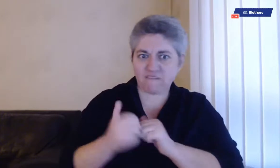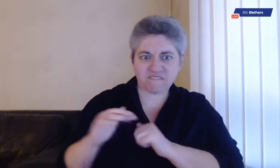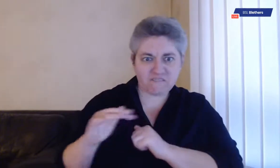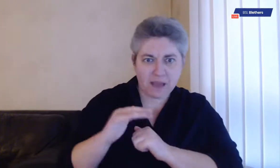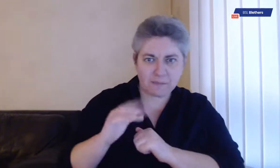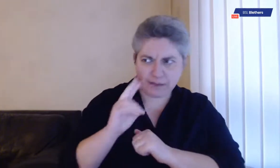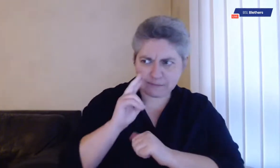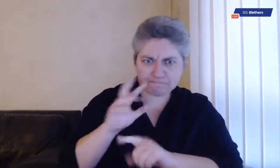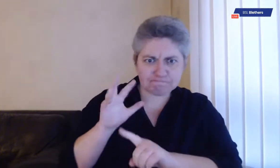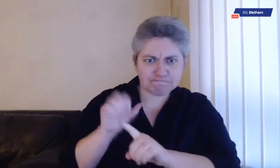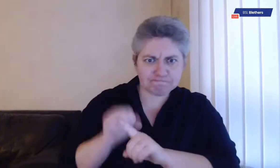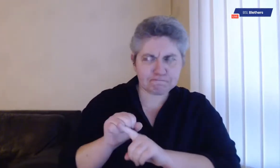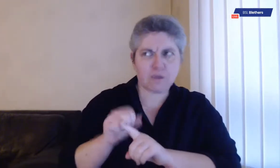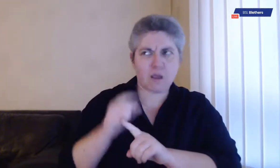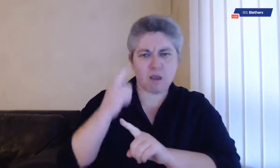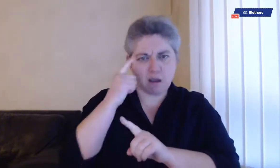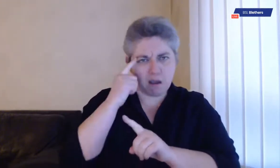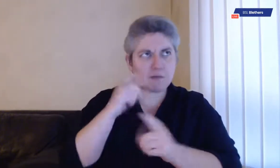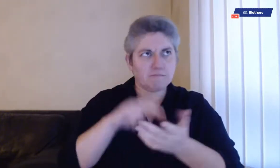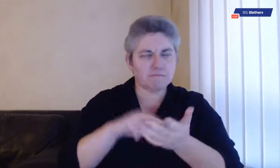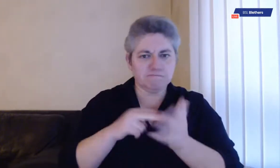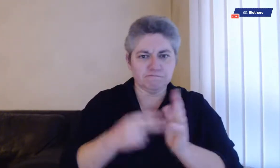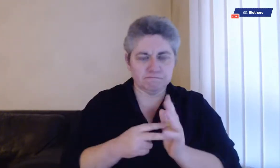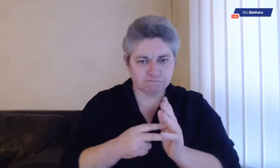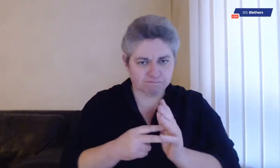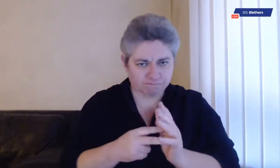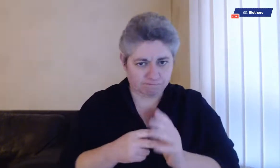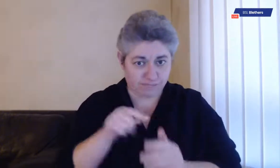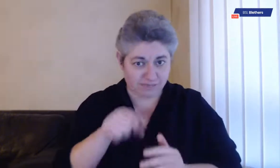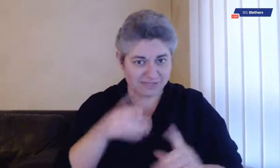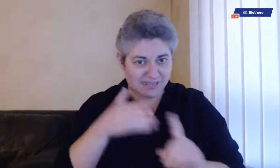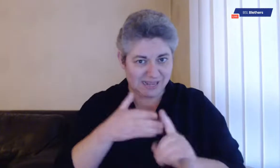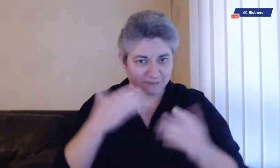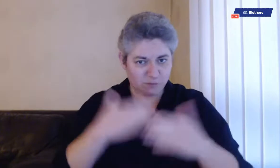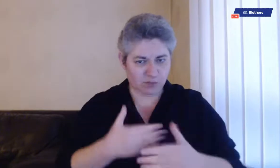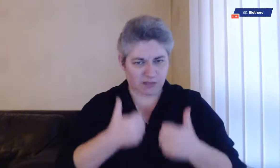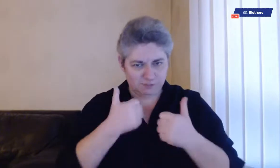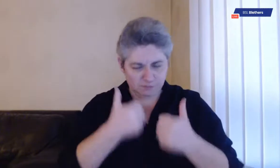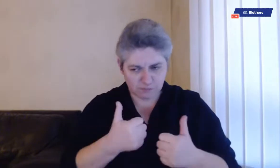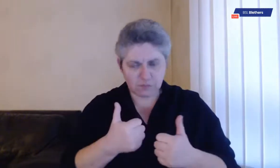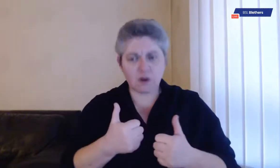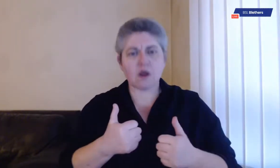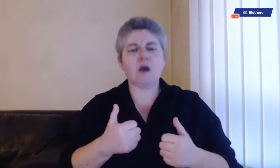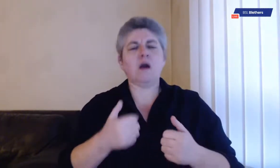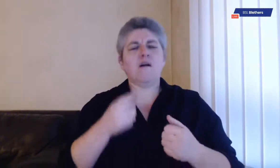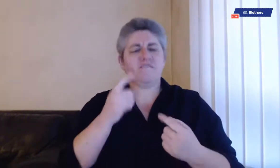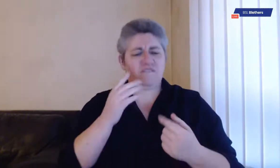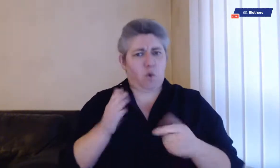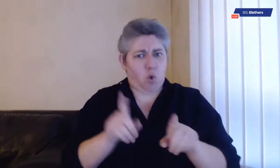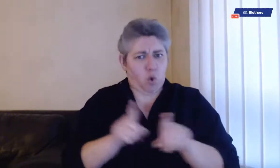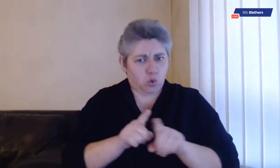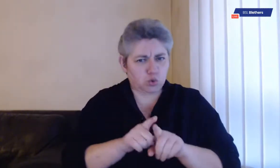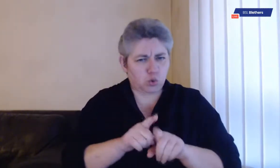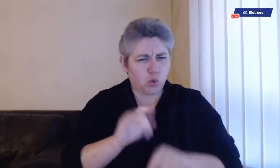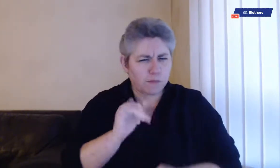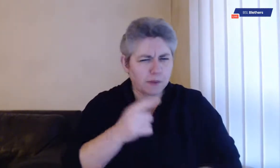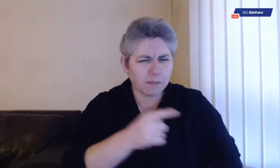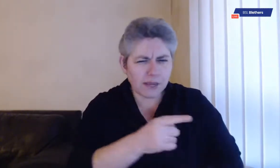about if your husband, your wife, your partner, someone in your family develops early onset dementia, what you can do